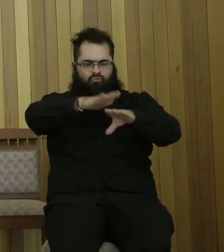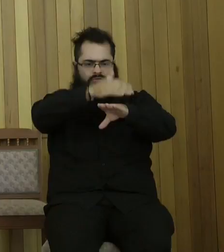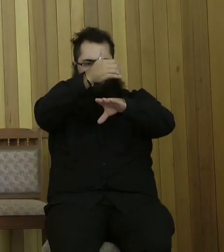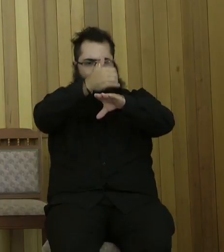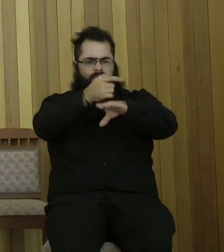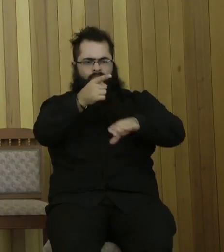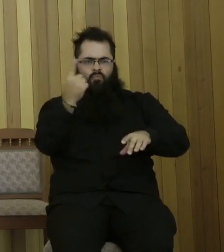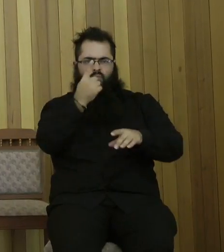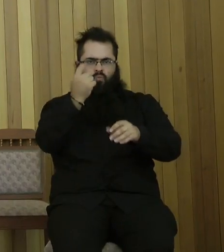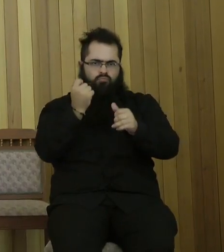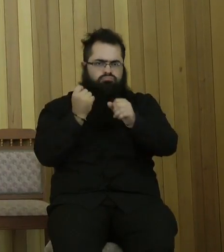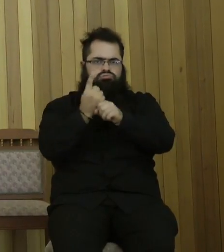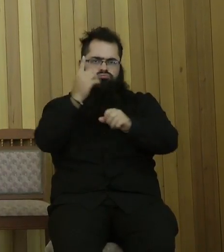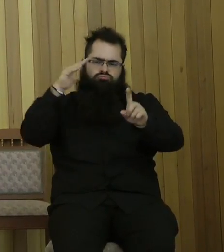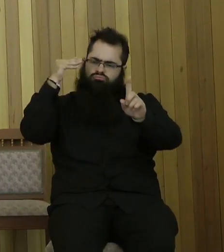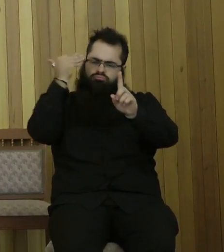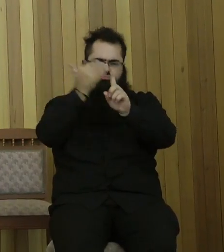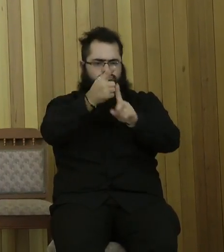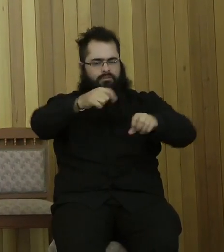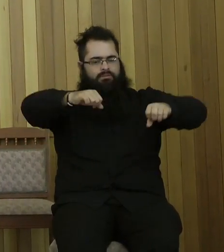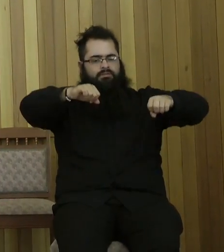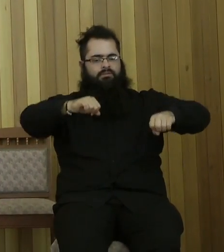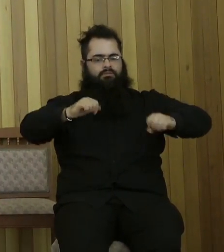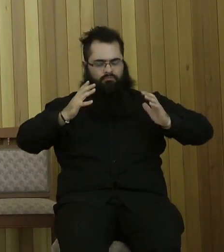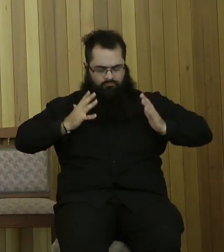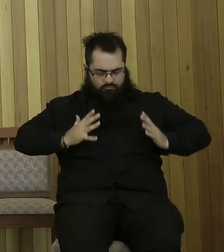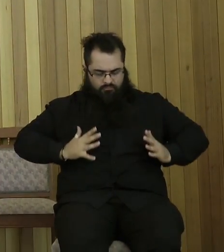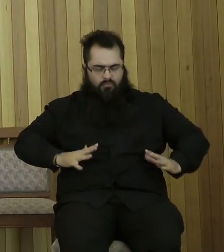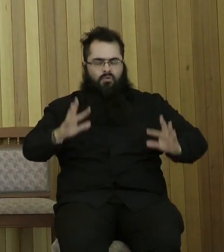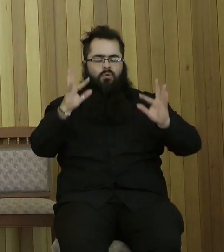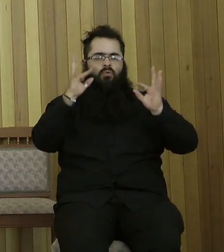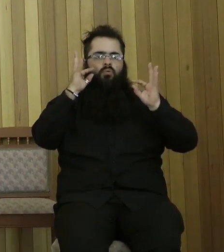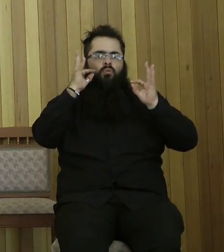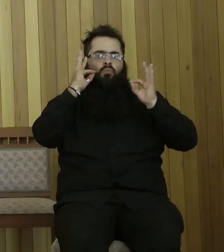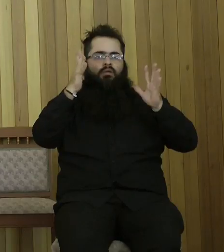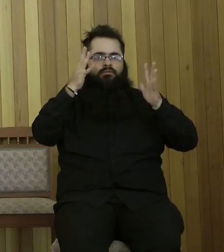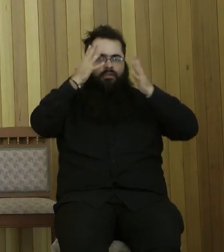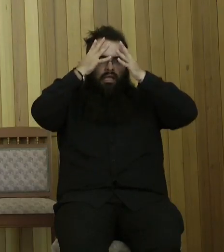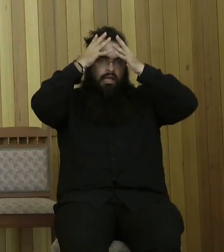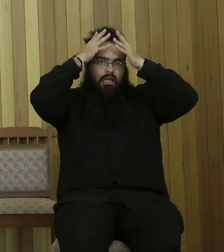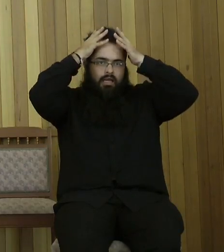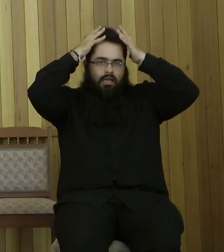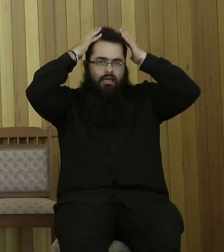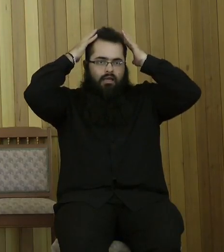seated. His garment was white as snow, and the hair of his head was like pure wool.